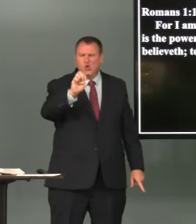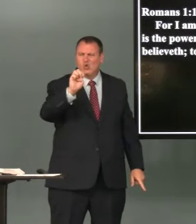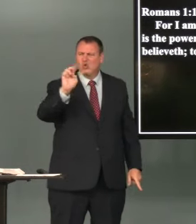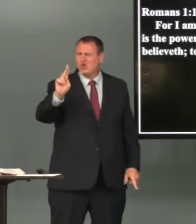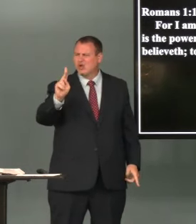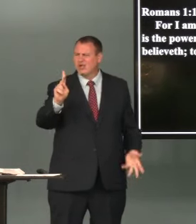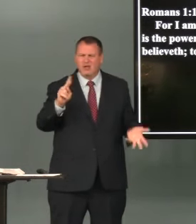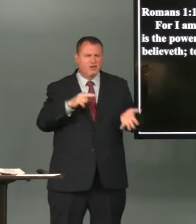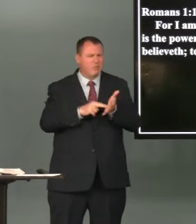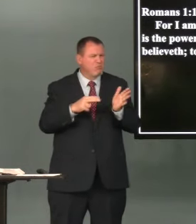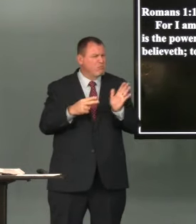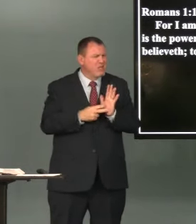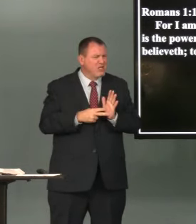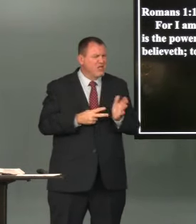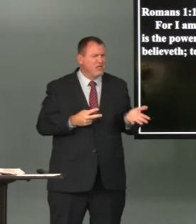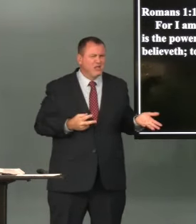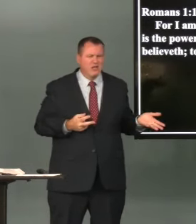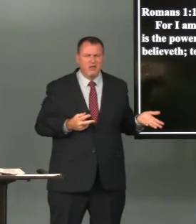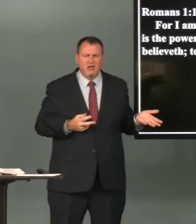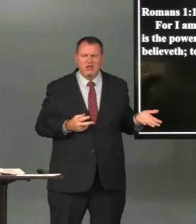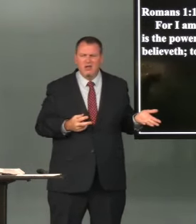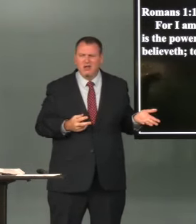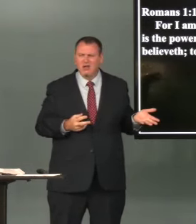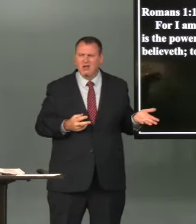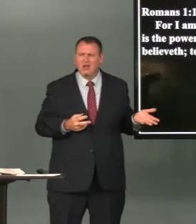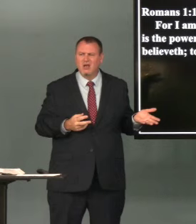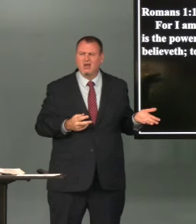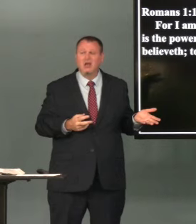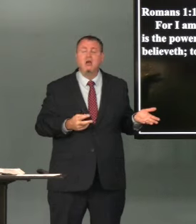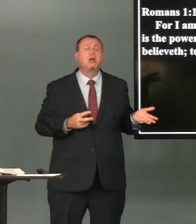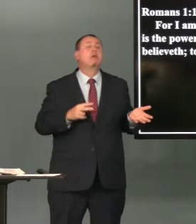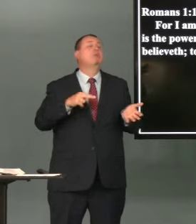so why did they choose to put the word greek there